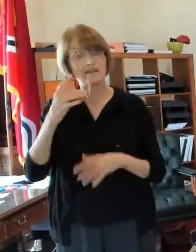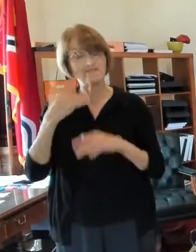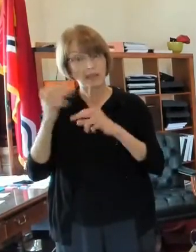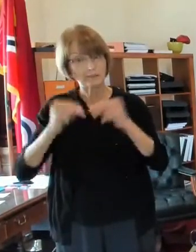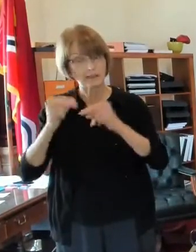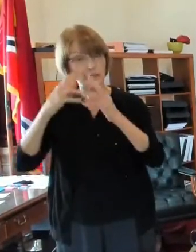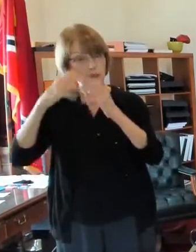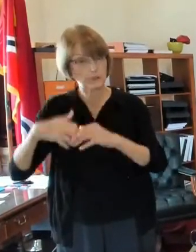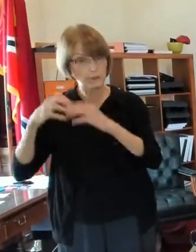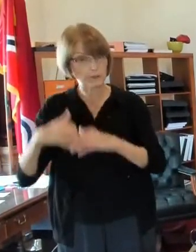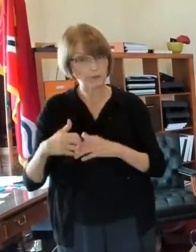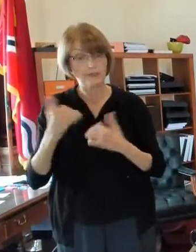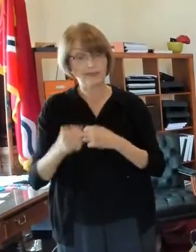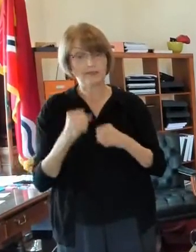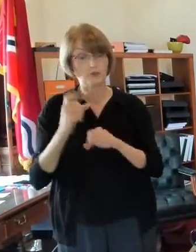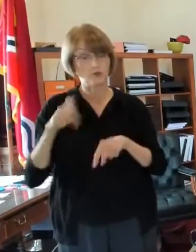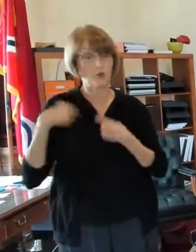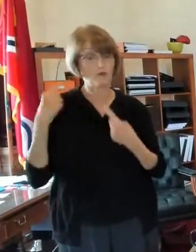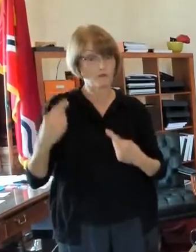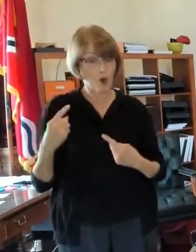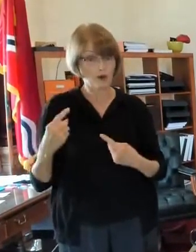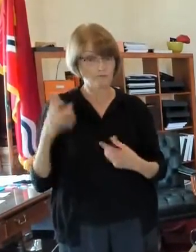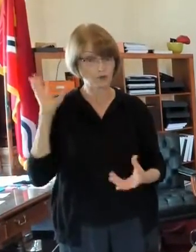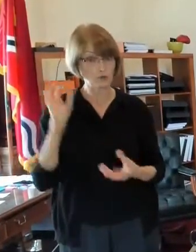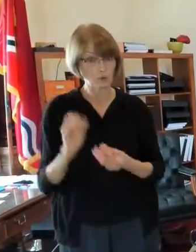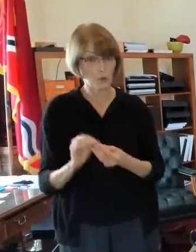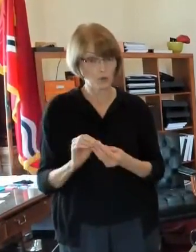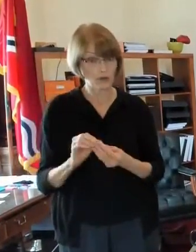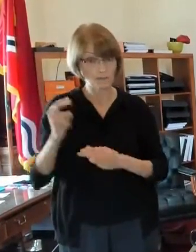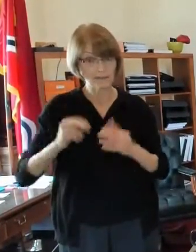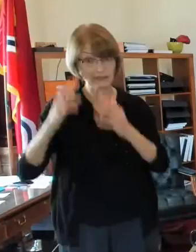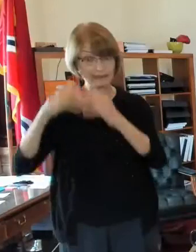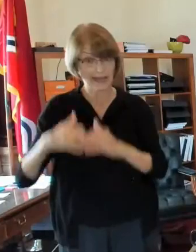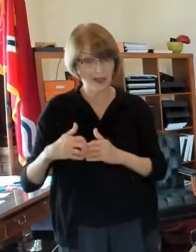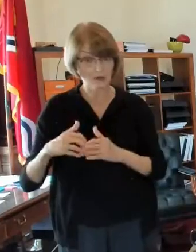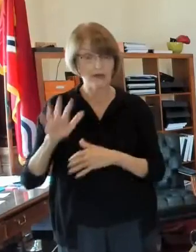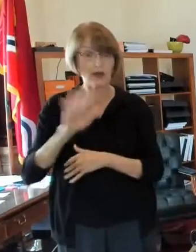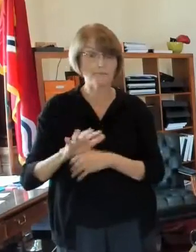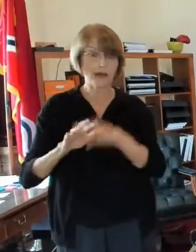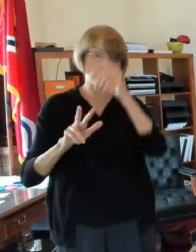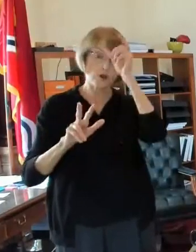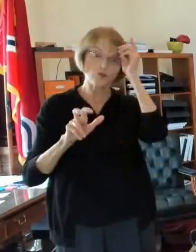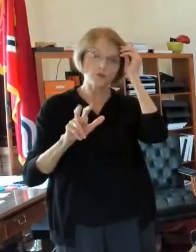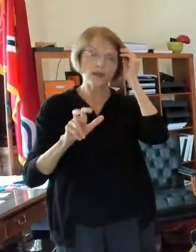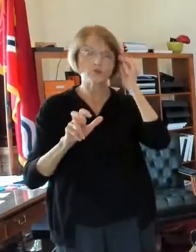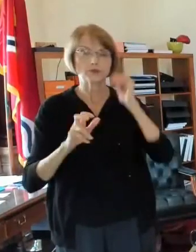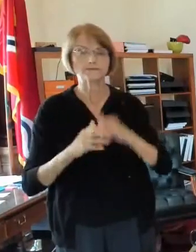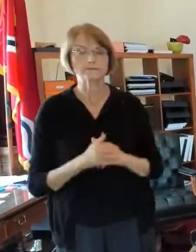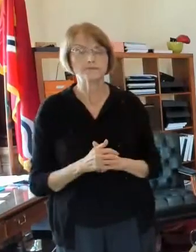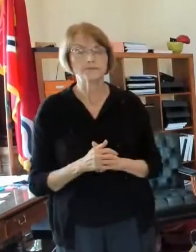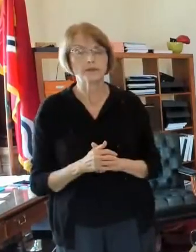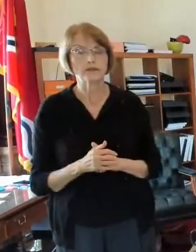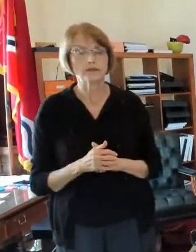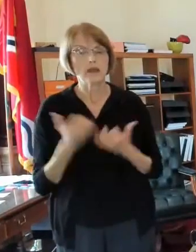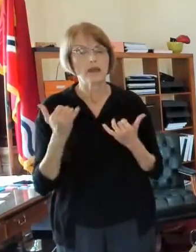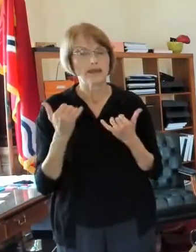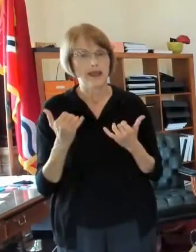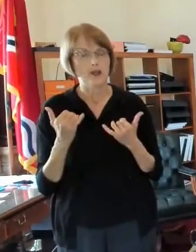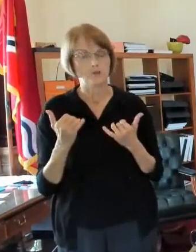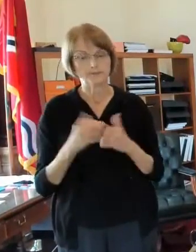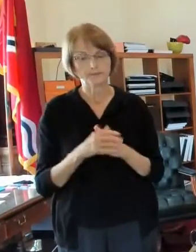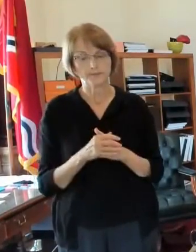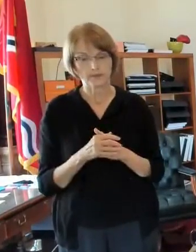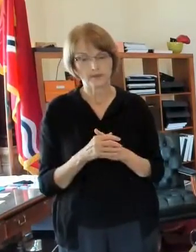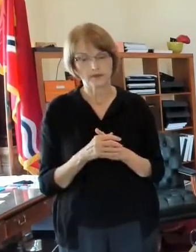and then this year so far this year we've taken down about 300 buildings now these are